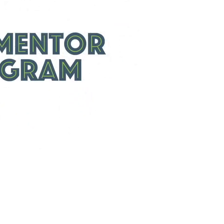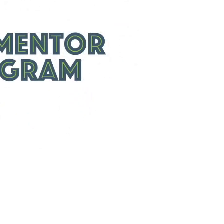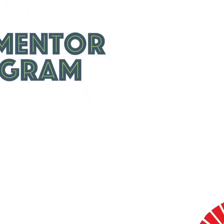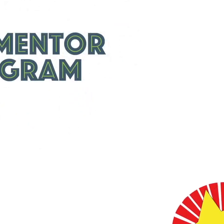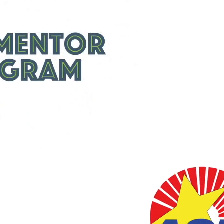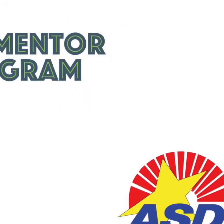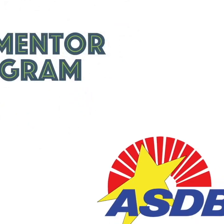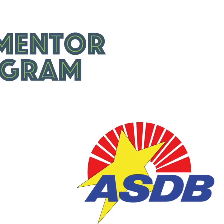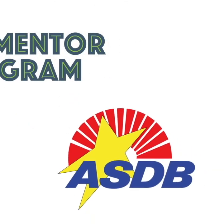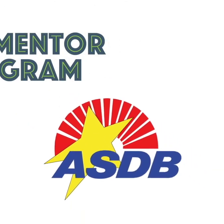Blue.